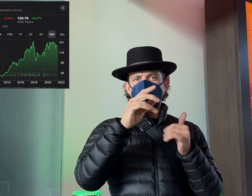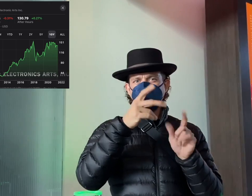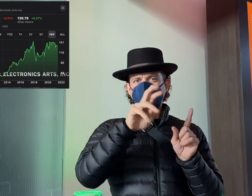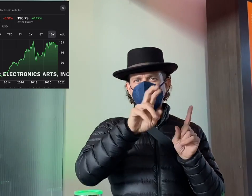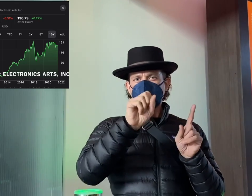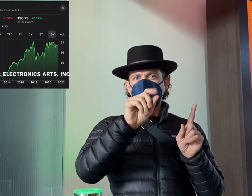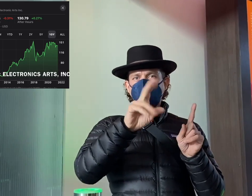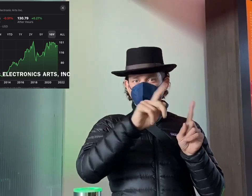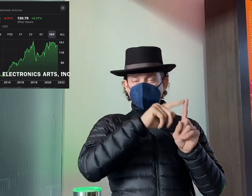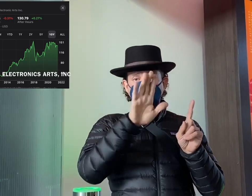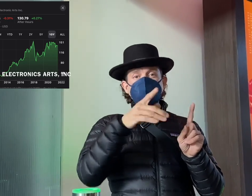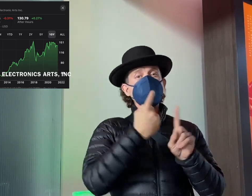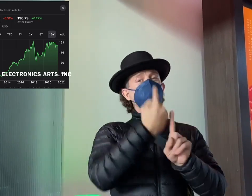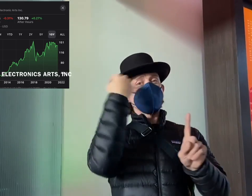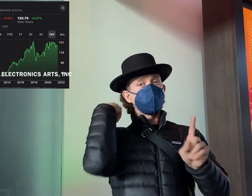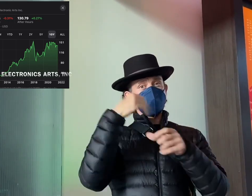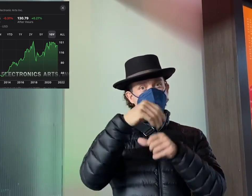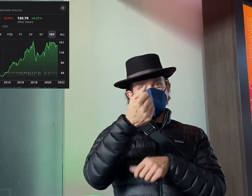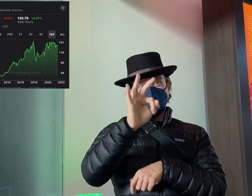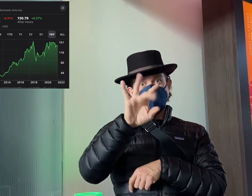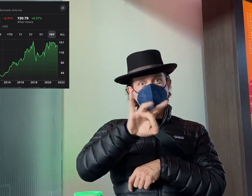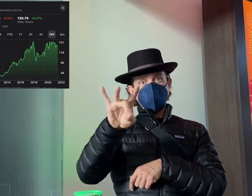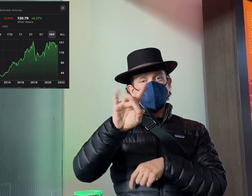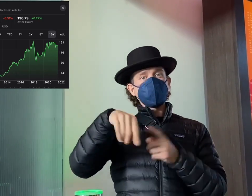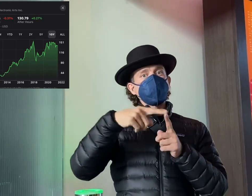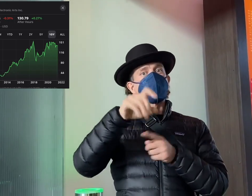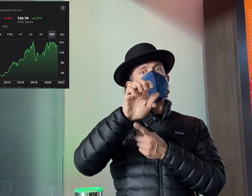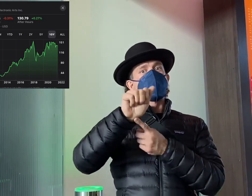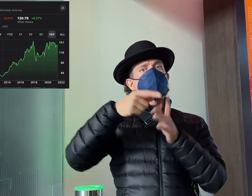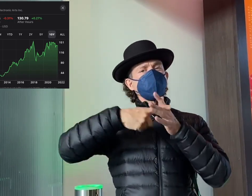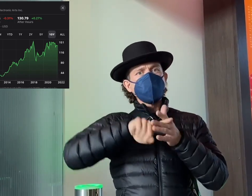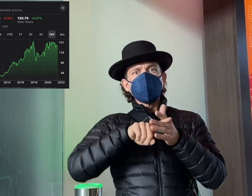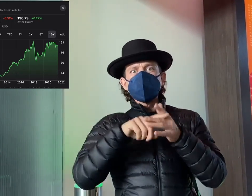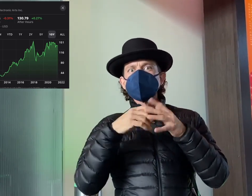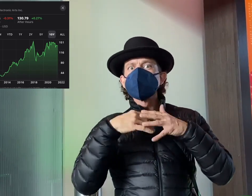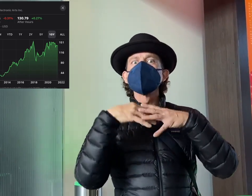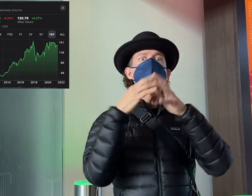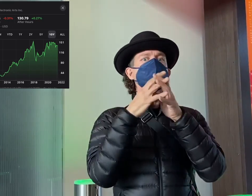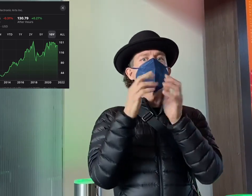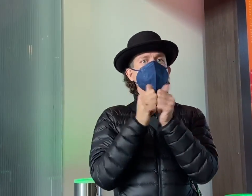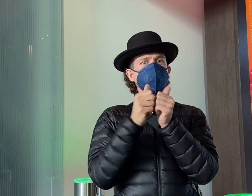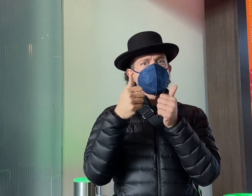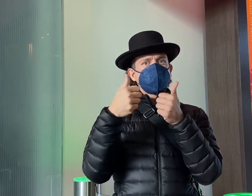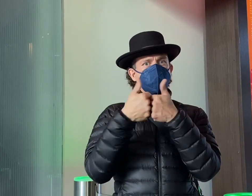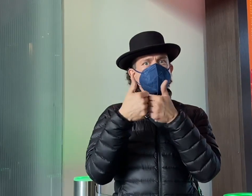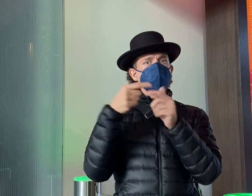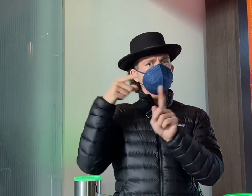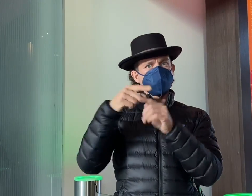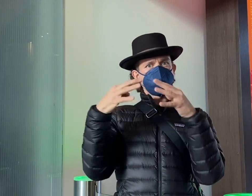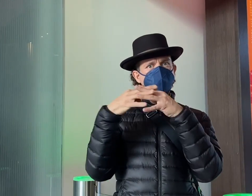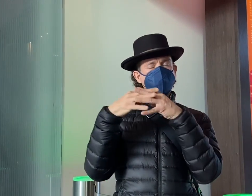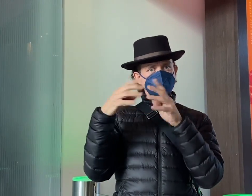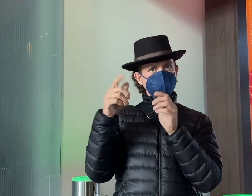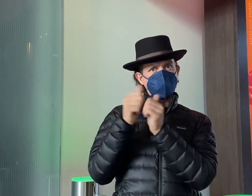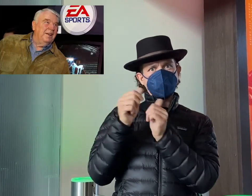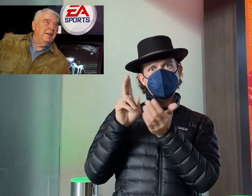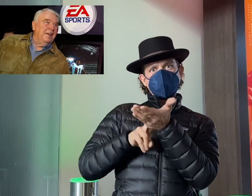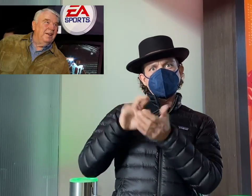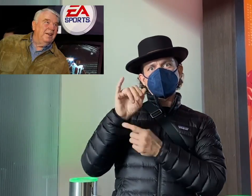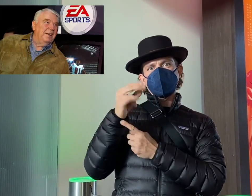$133 per share. Back in 1988, when EA was first formed and signed John to be the face of the game, Trip